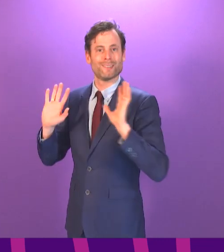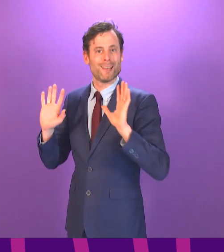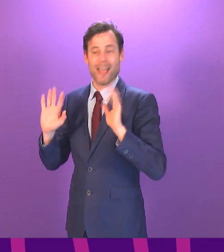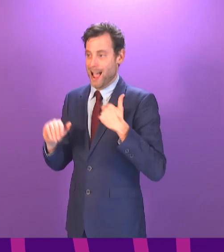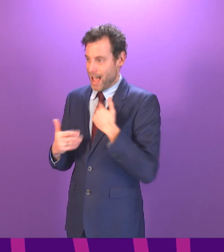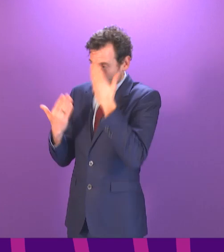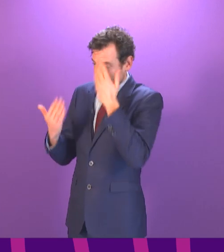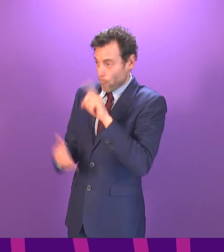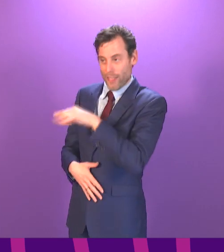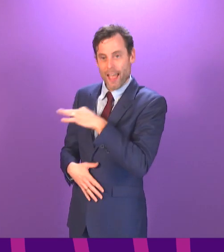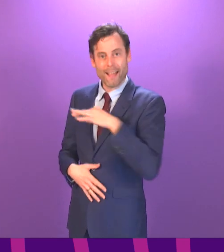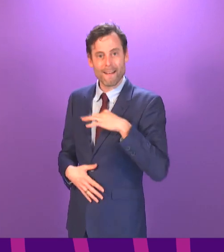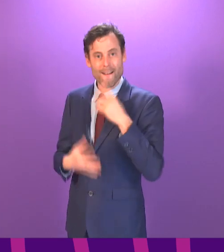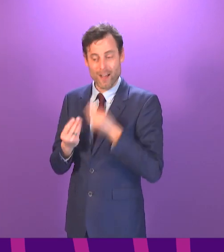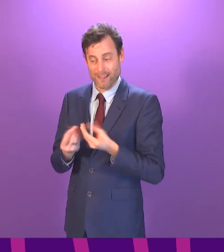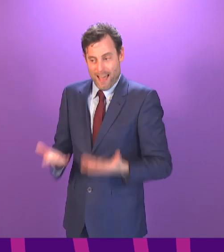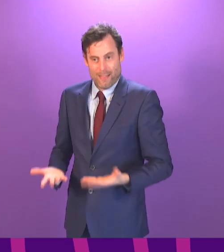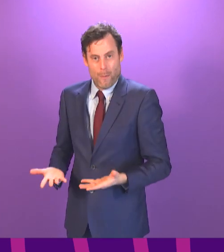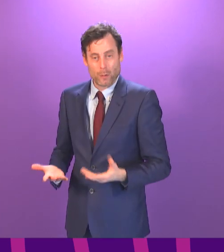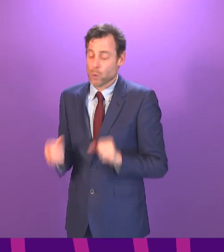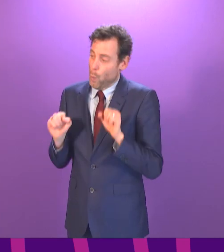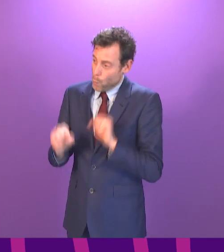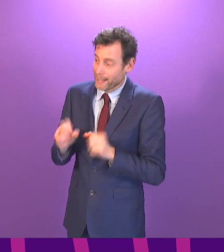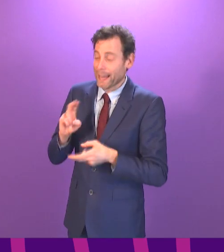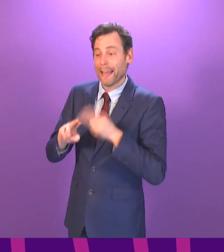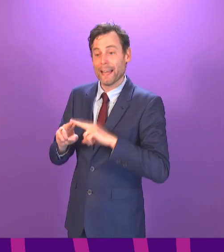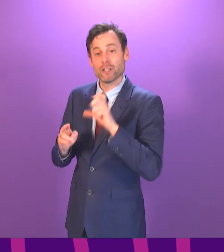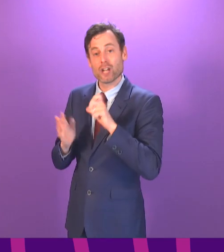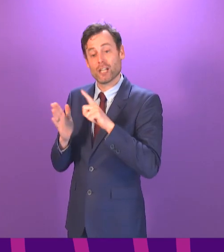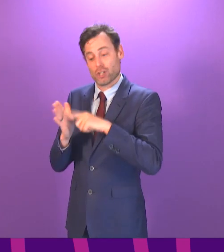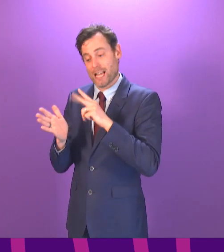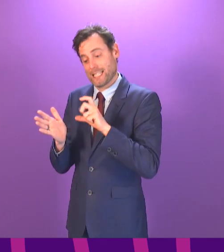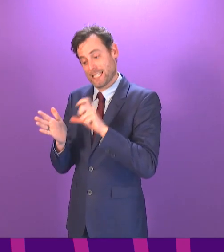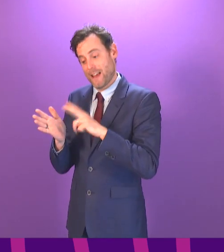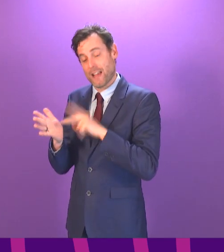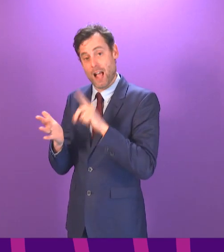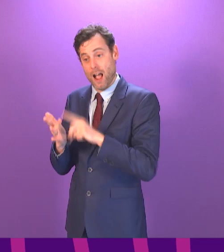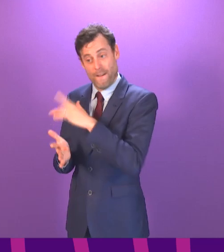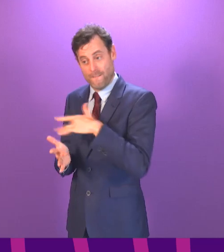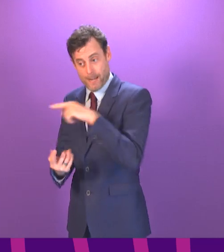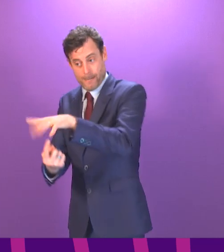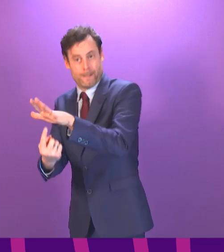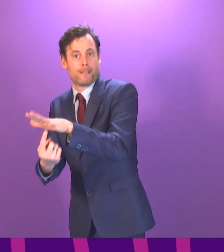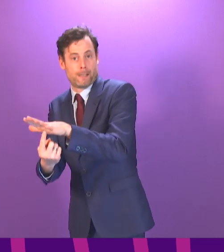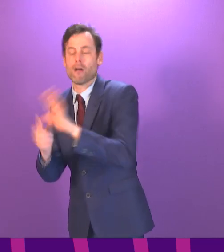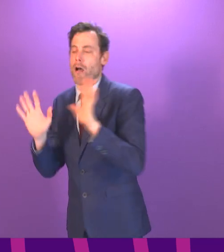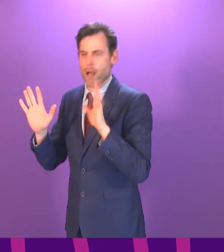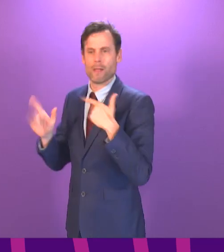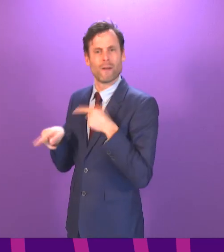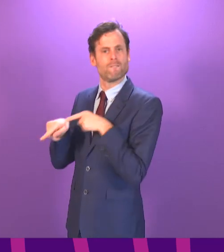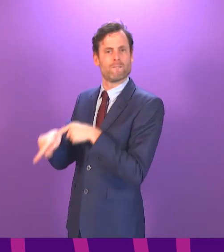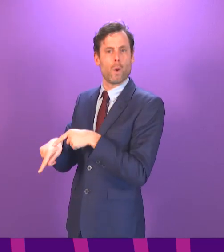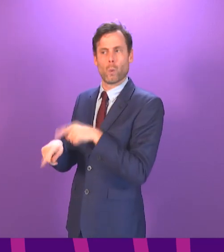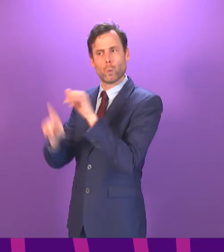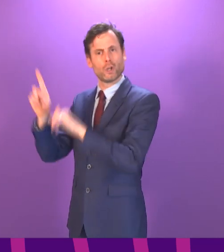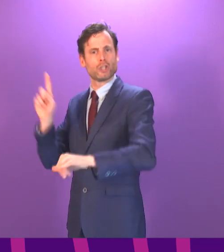expert advice that we will give should the JCVI consider that it is appropriate to give us advice on the prioritisation of